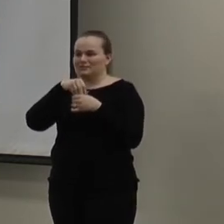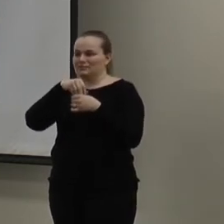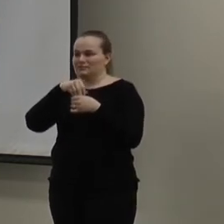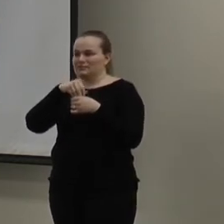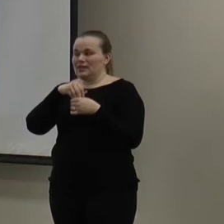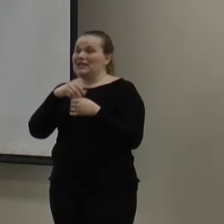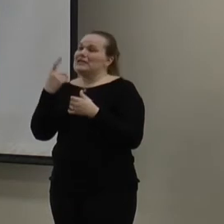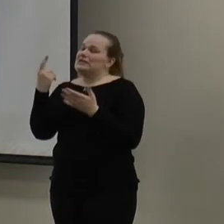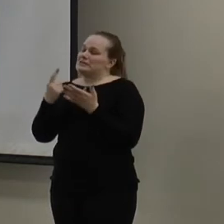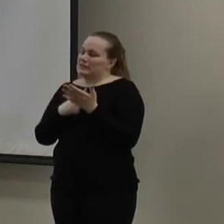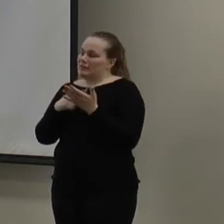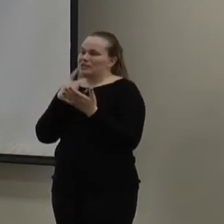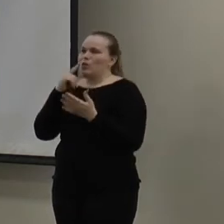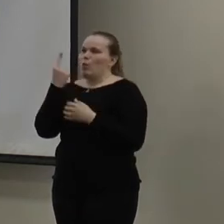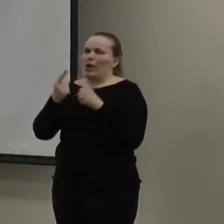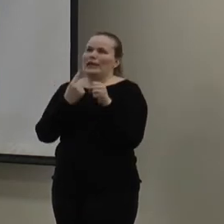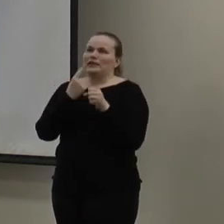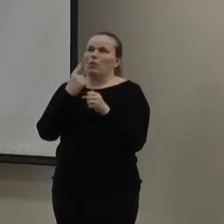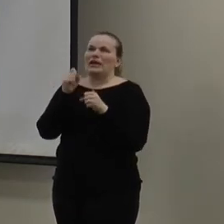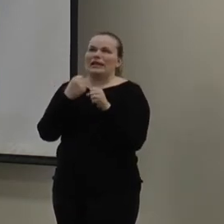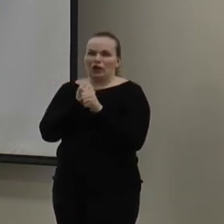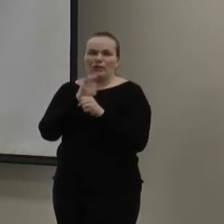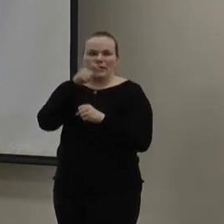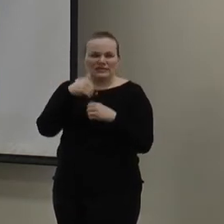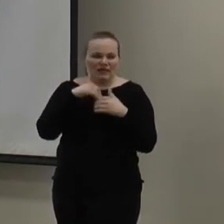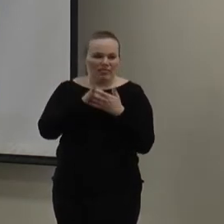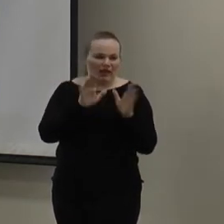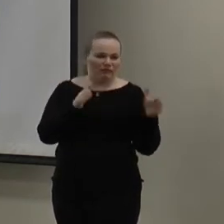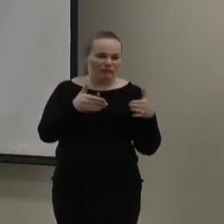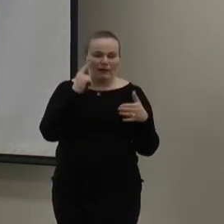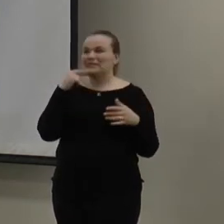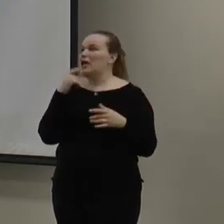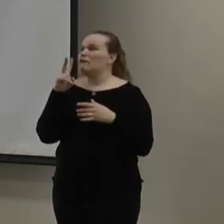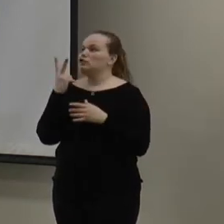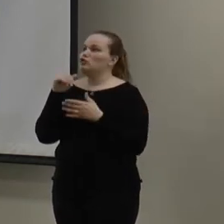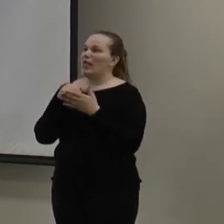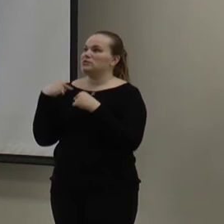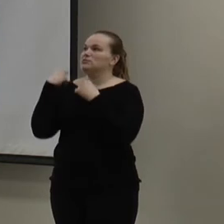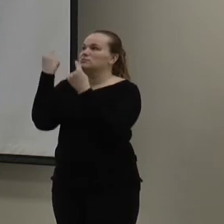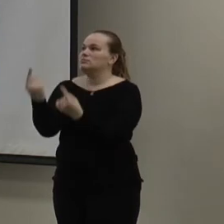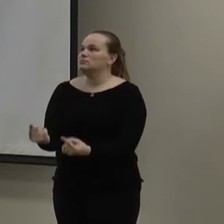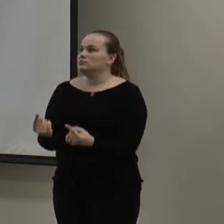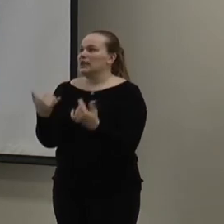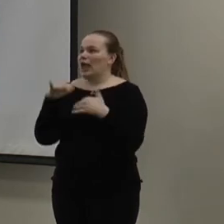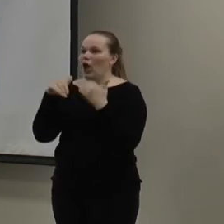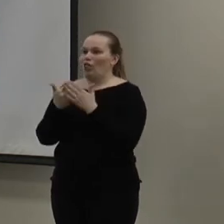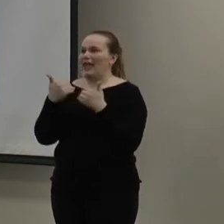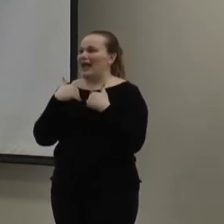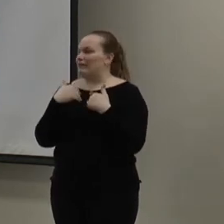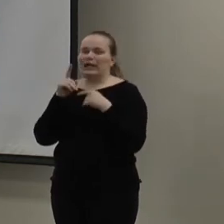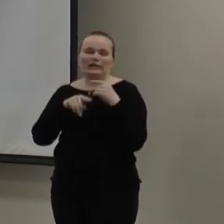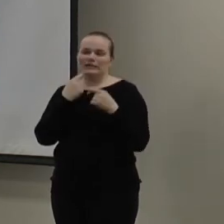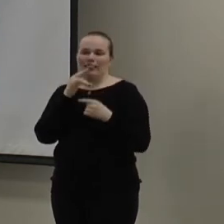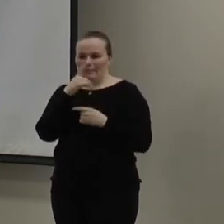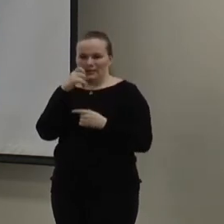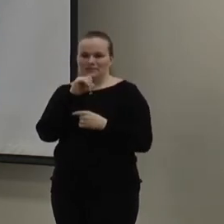And, unfortunately, there wasn't like a year where this was mandated. So, I can't say 2,000. All of them, moving forward, have that internal